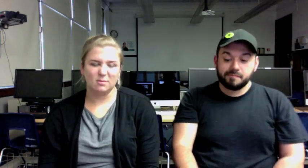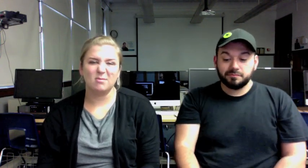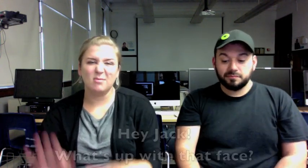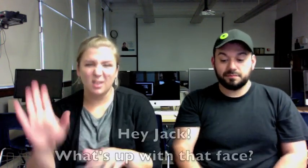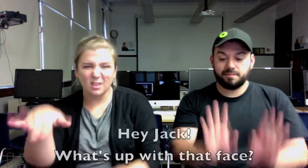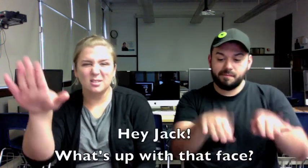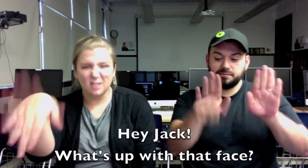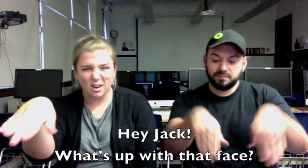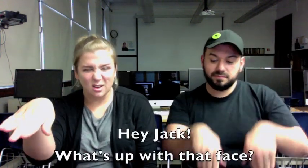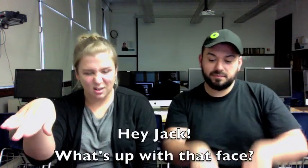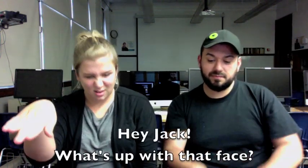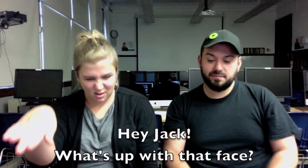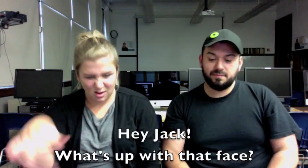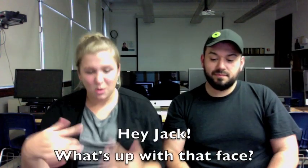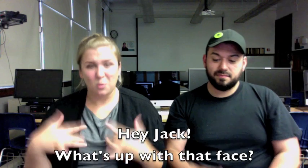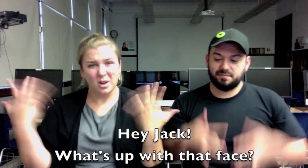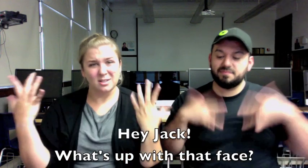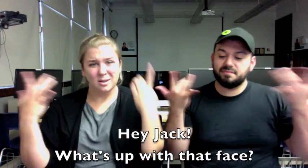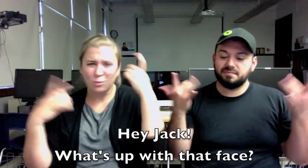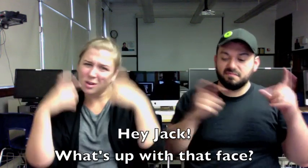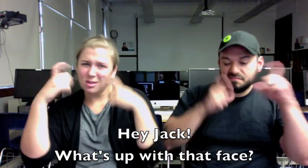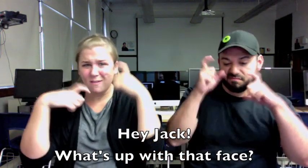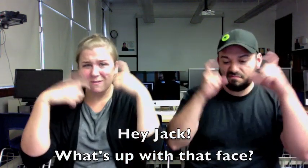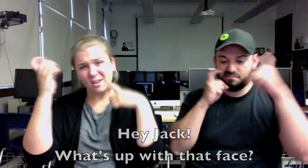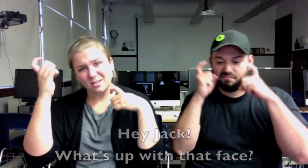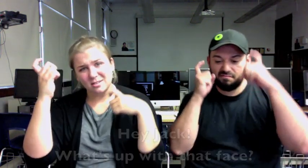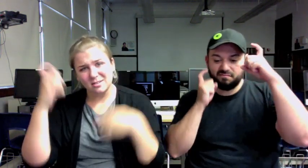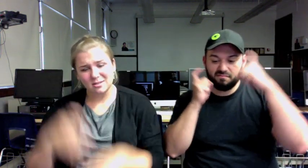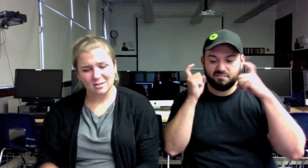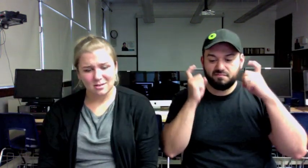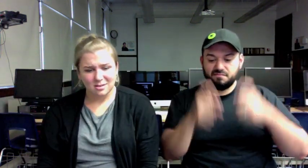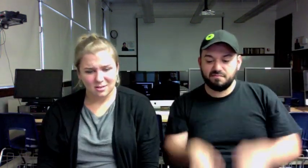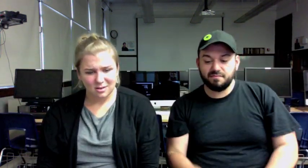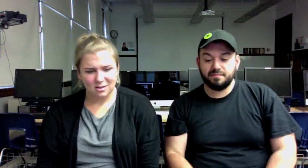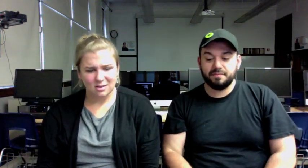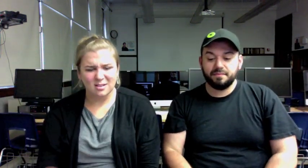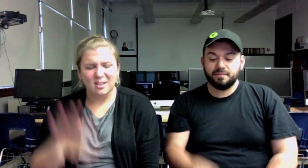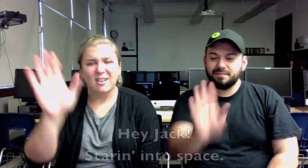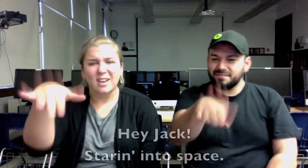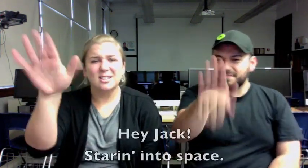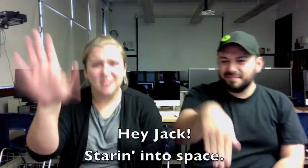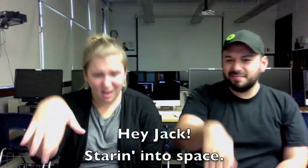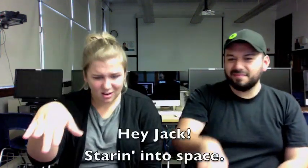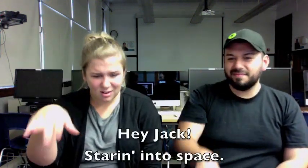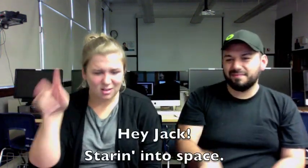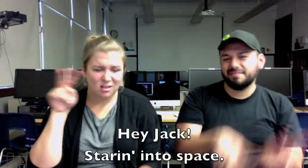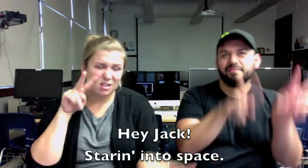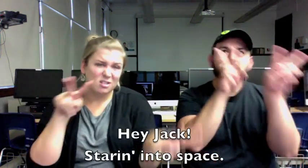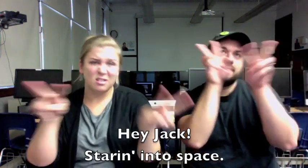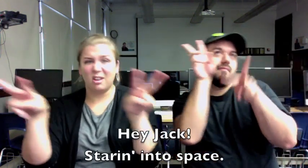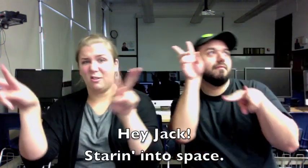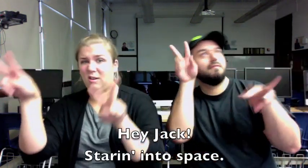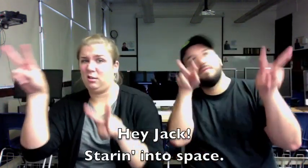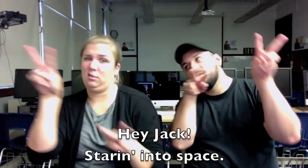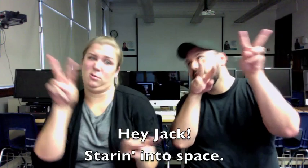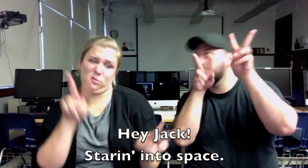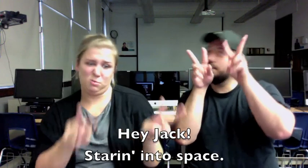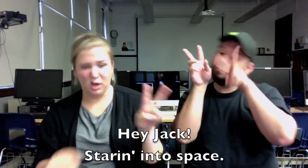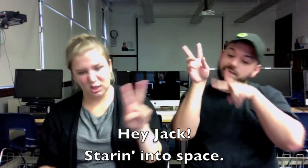Hey Jack, what's up with that face? Hey Jack, staring into space